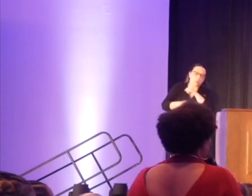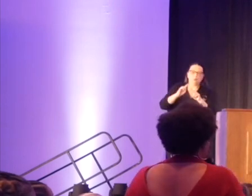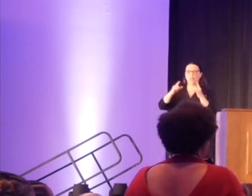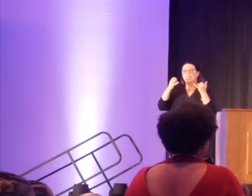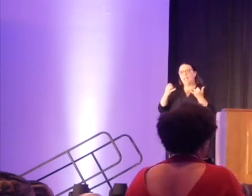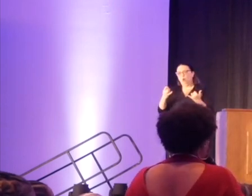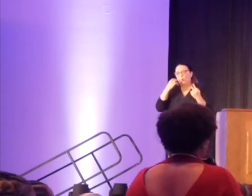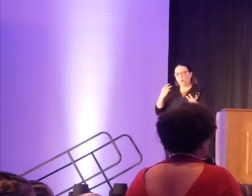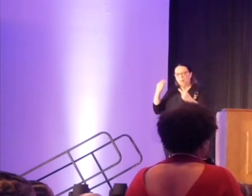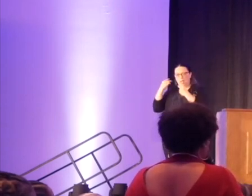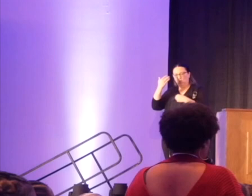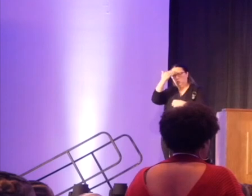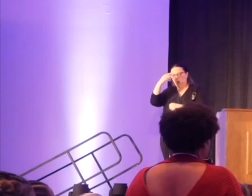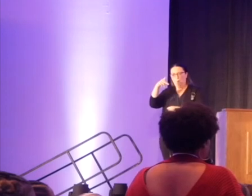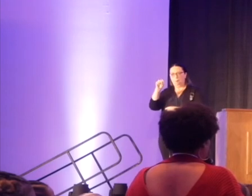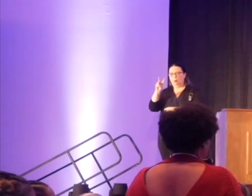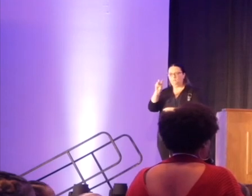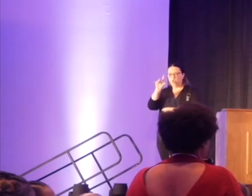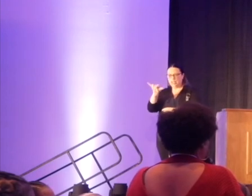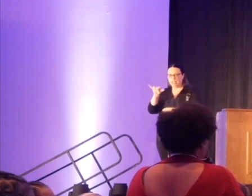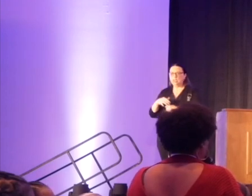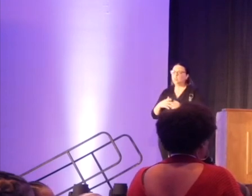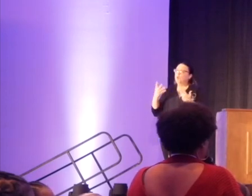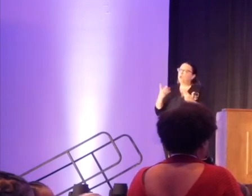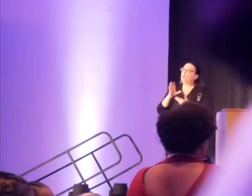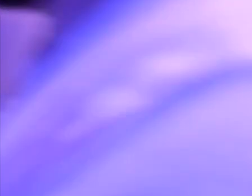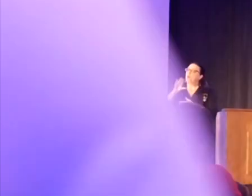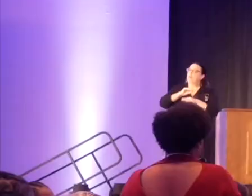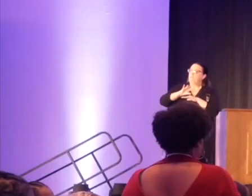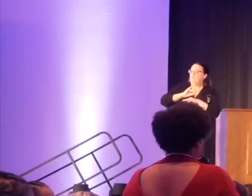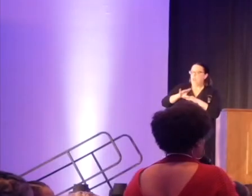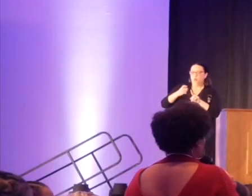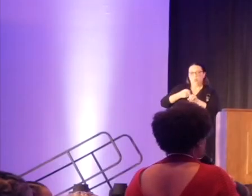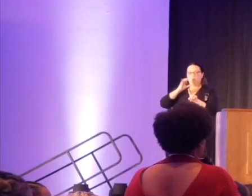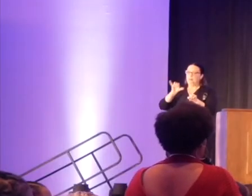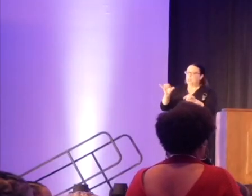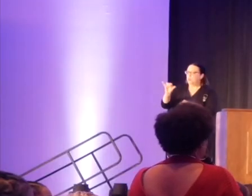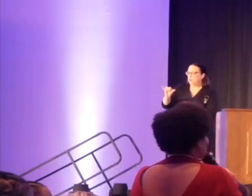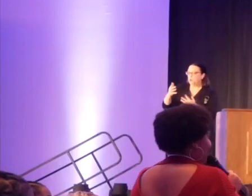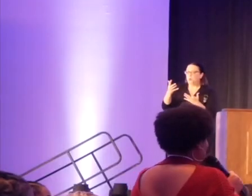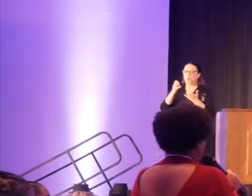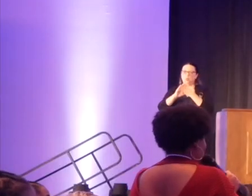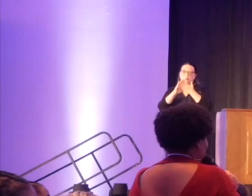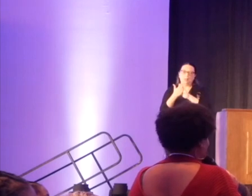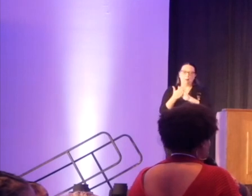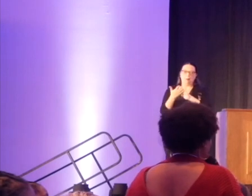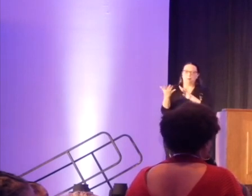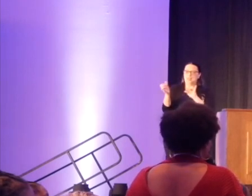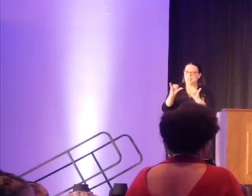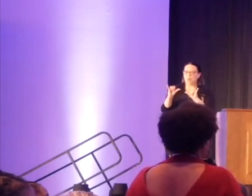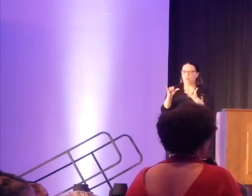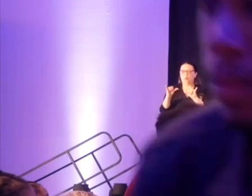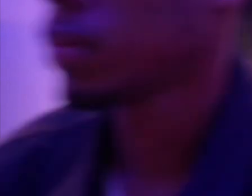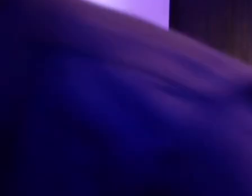today. What advice would you have for someone who comes from that as well, and wants to be similar to